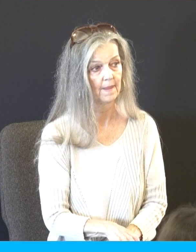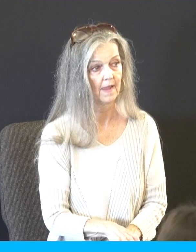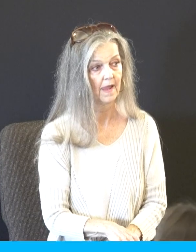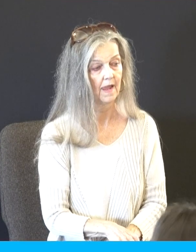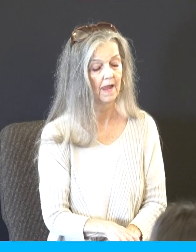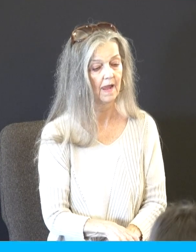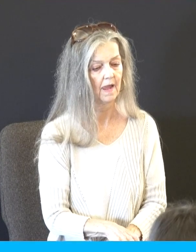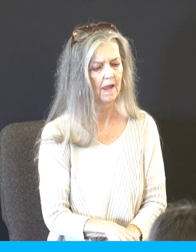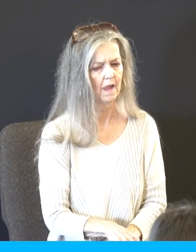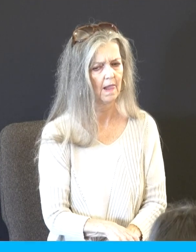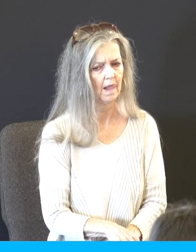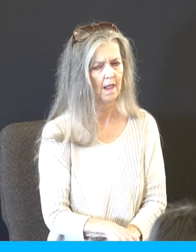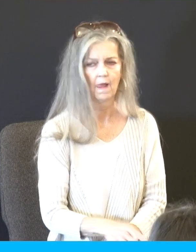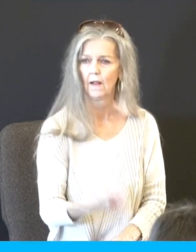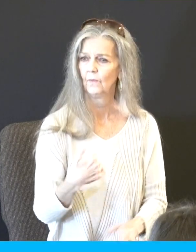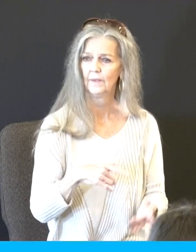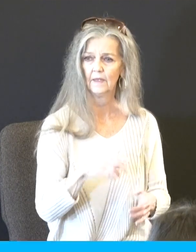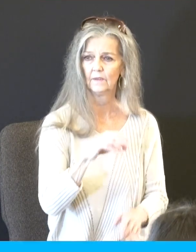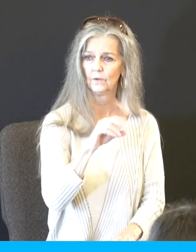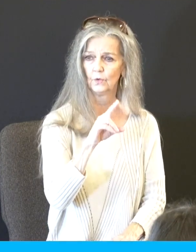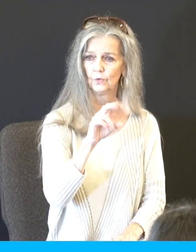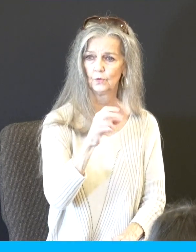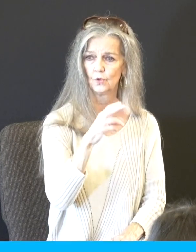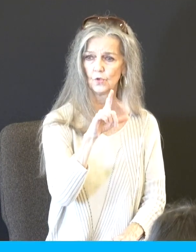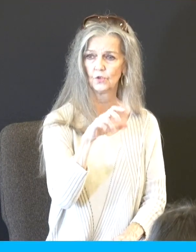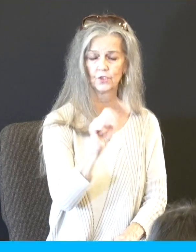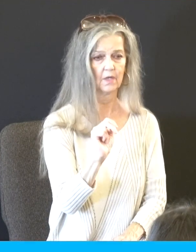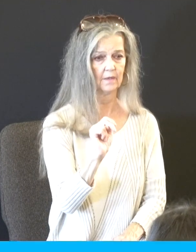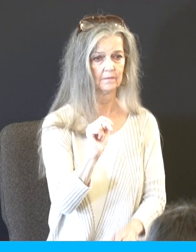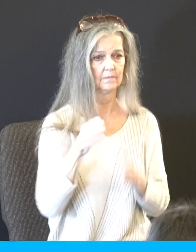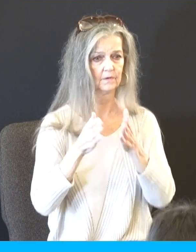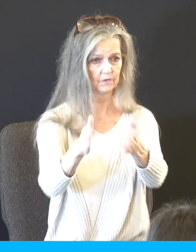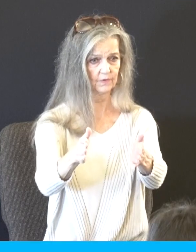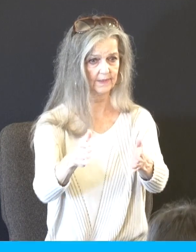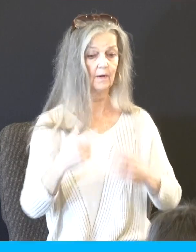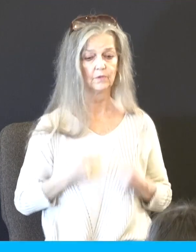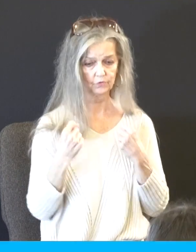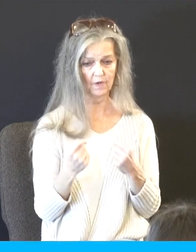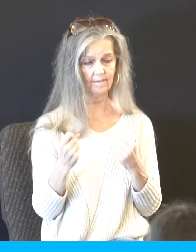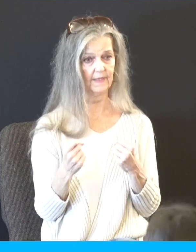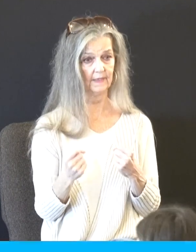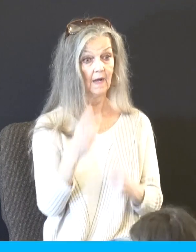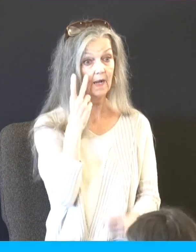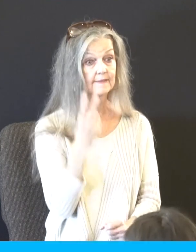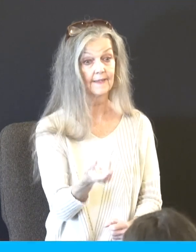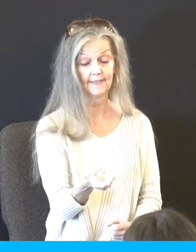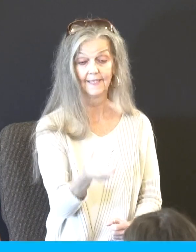turning on to Shreel Boulevard this morning, six wild turkeys. Right there, turn on right to Shreel, right on the right side, they're all staring at you like